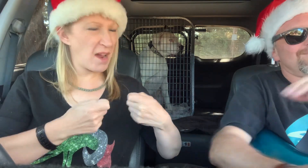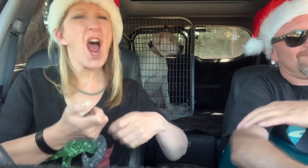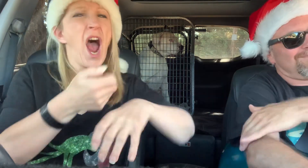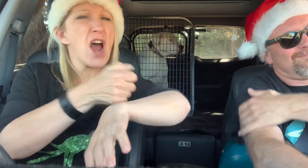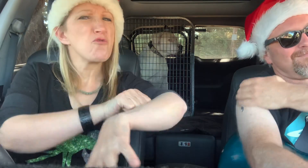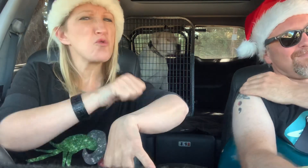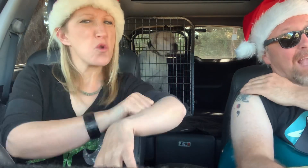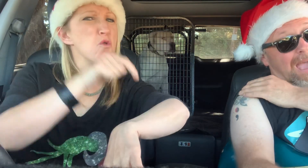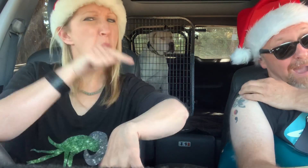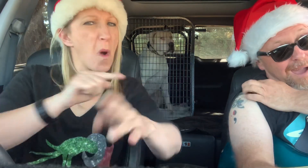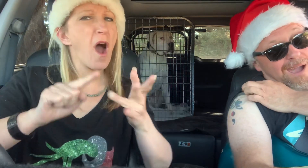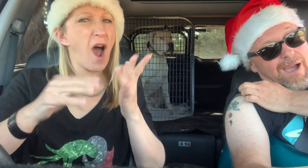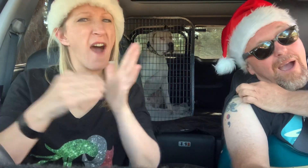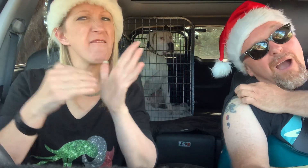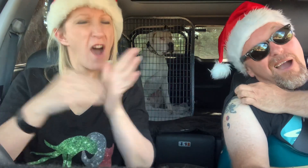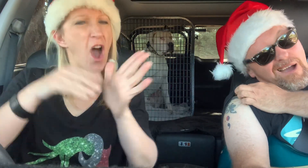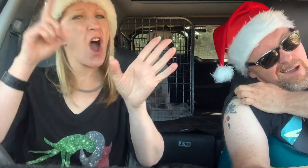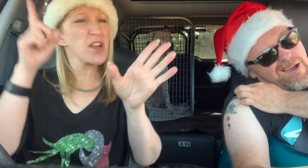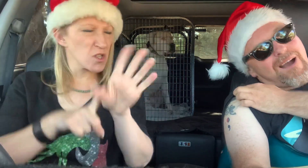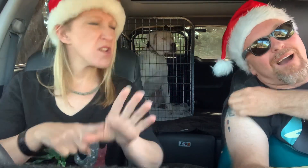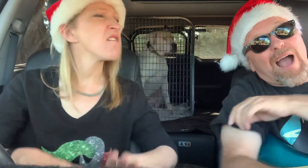tattoo of a party